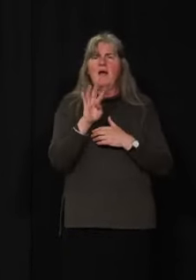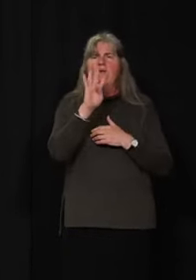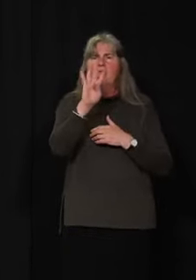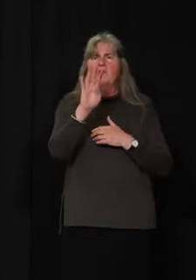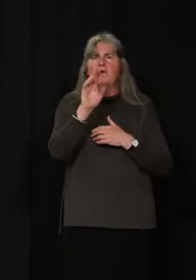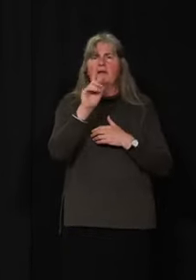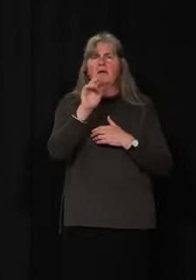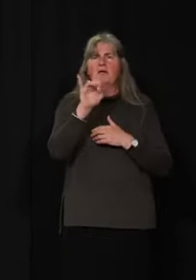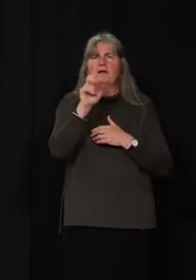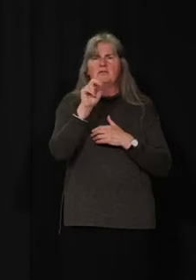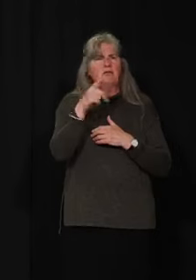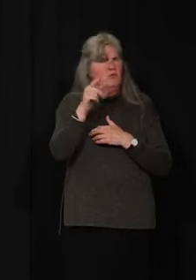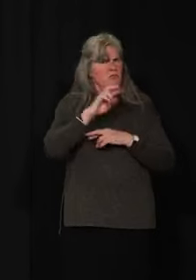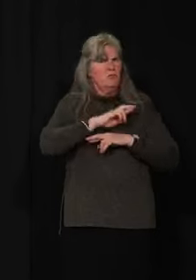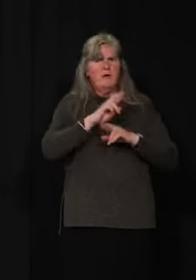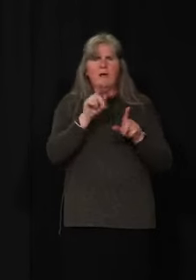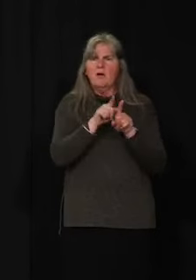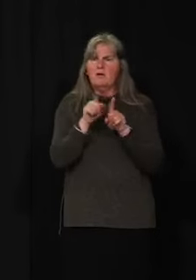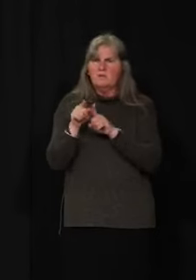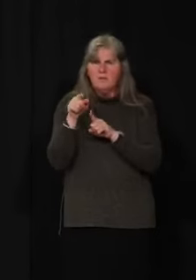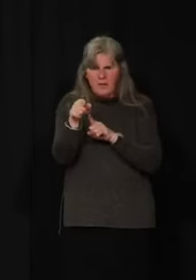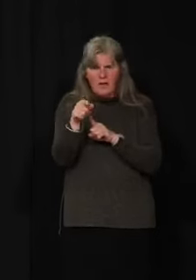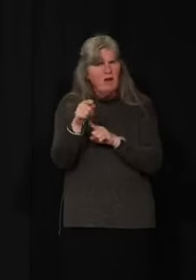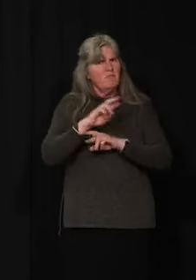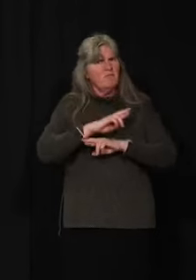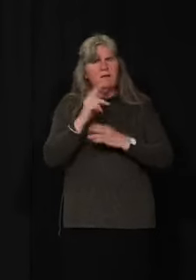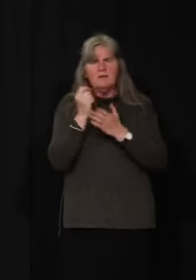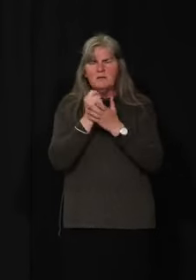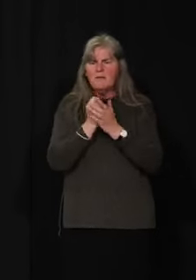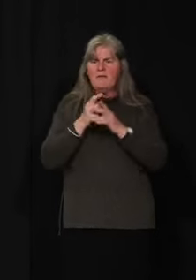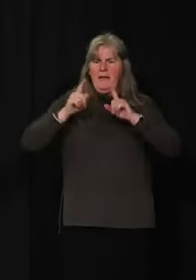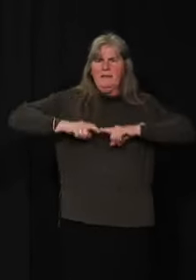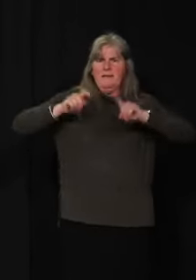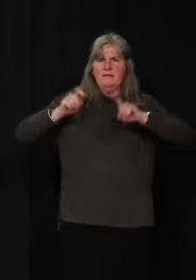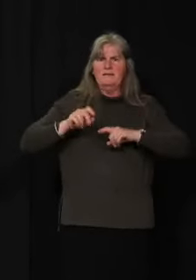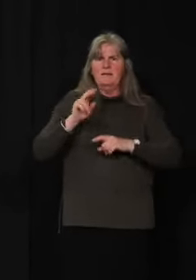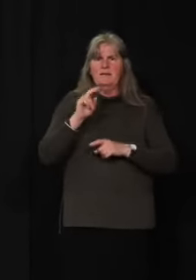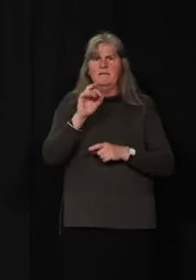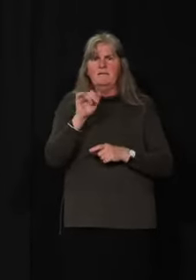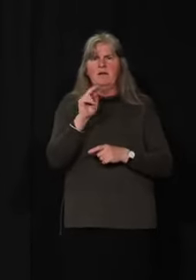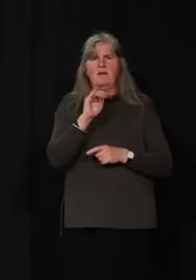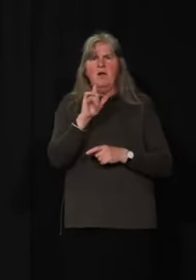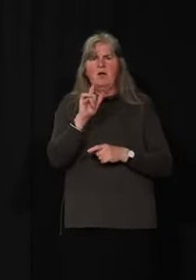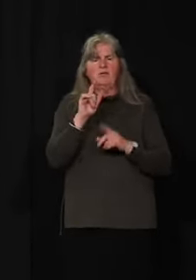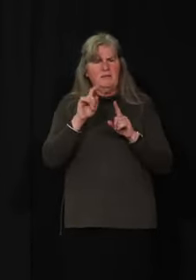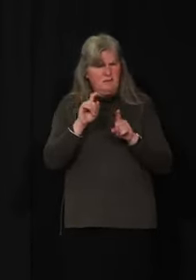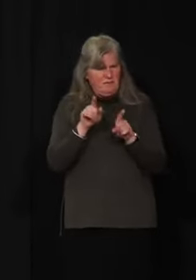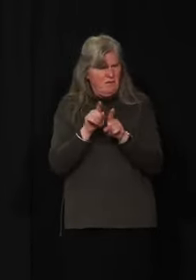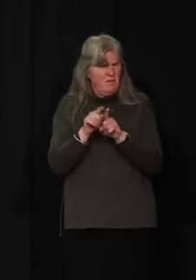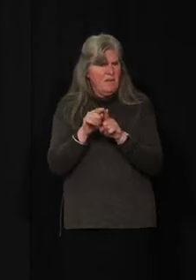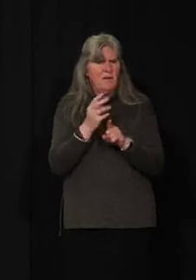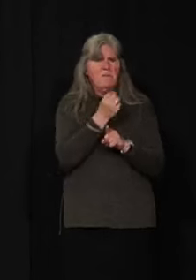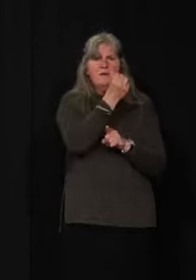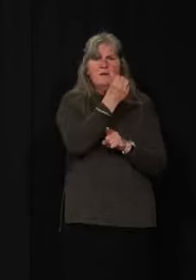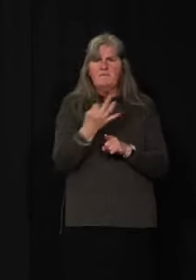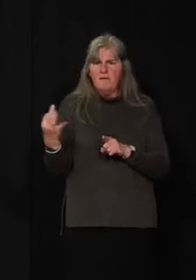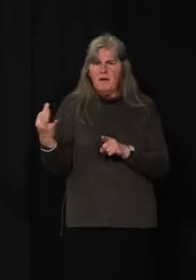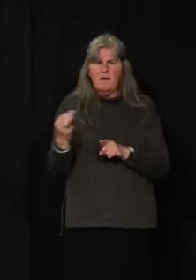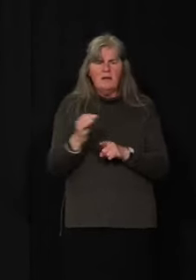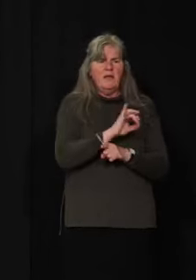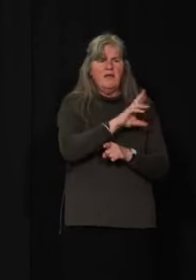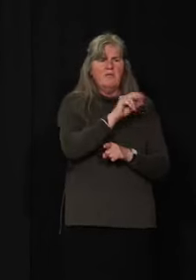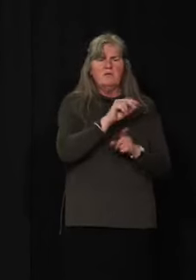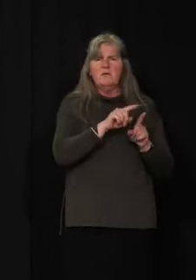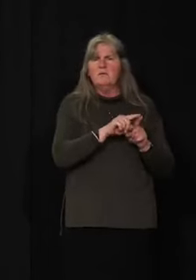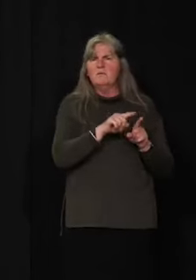services as well, including fentanyl testing in Whitehorse. That is Monday through Friday from 8